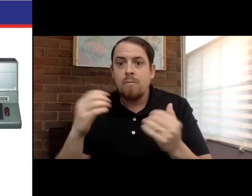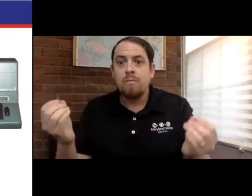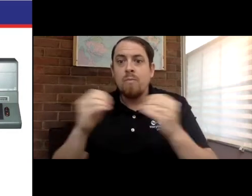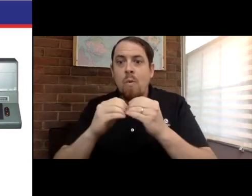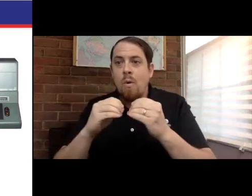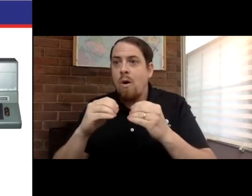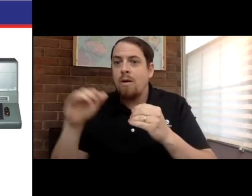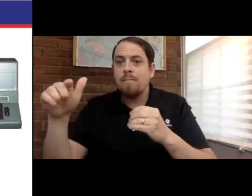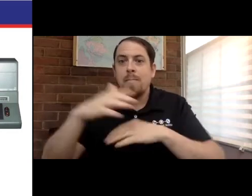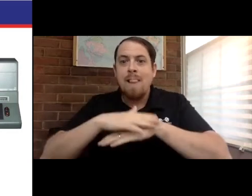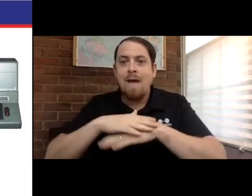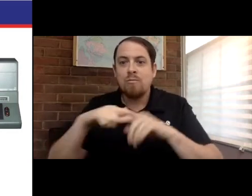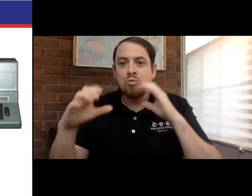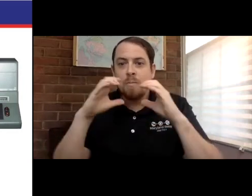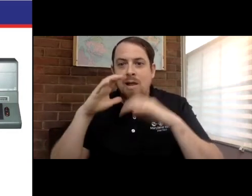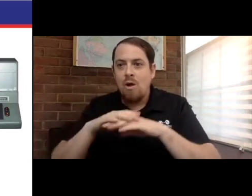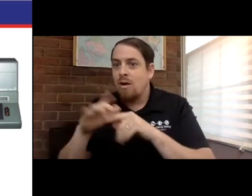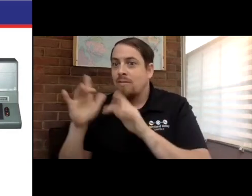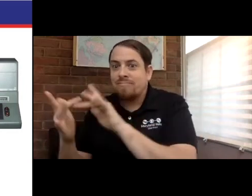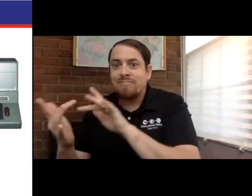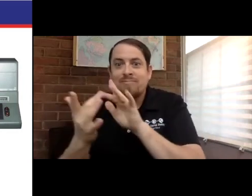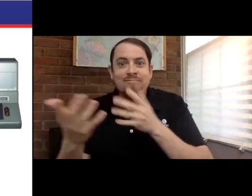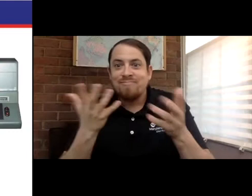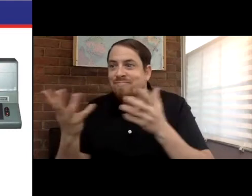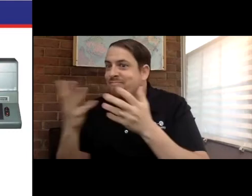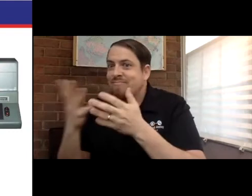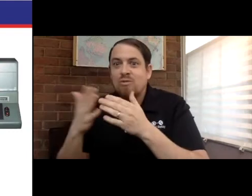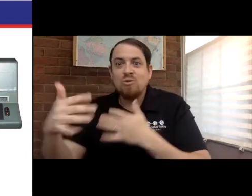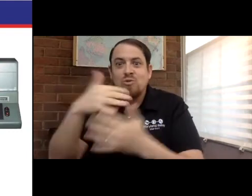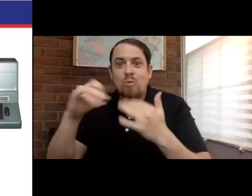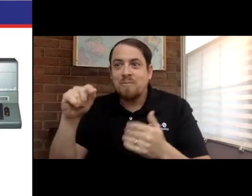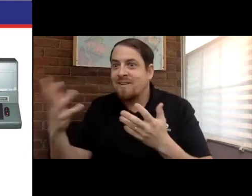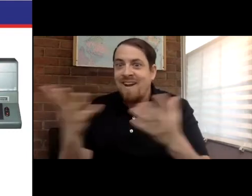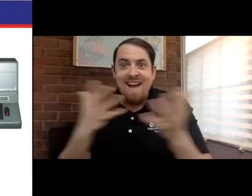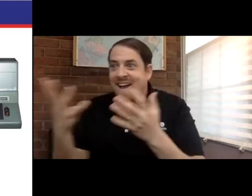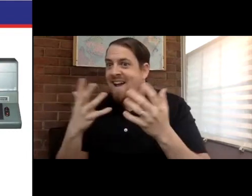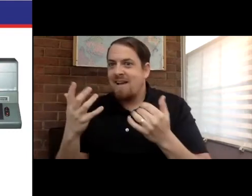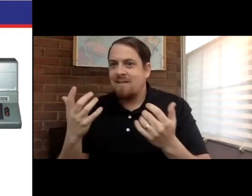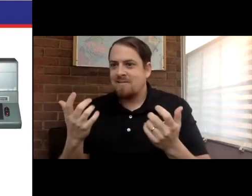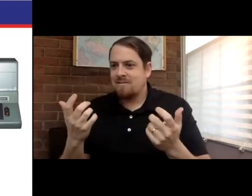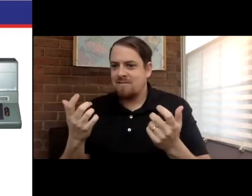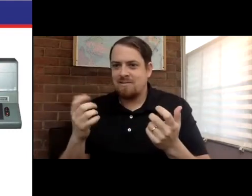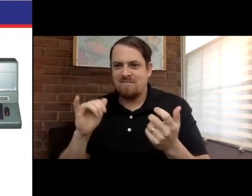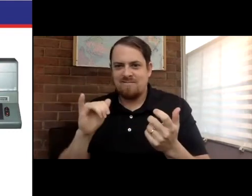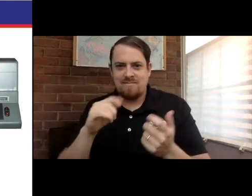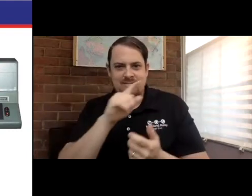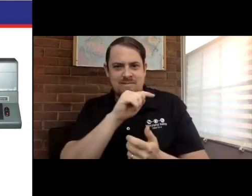In addition to that, things like social media, brought on new platforms for communication and connection.